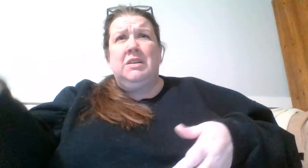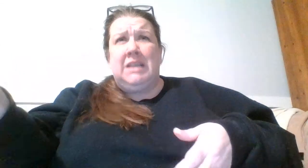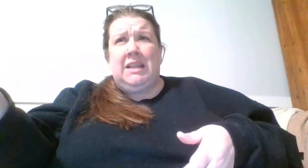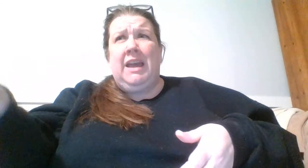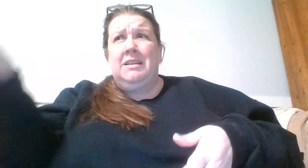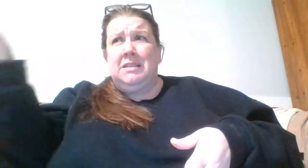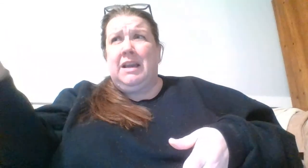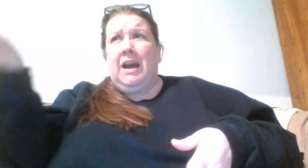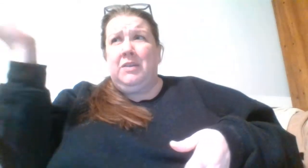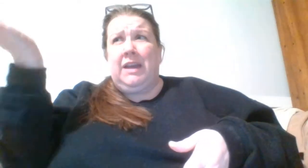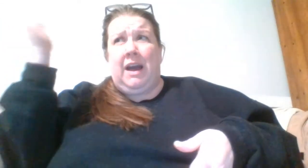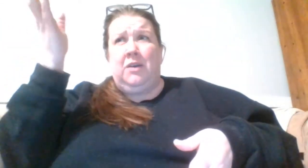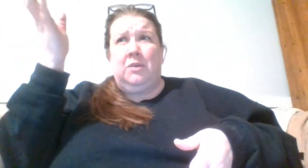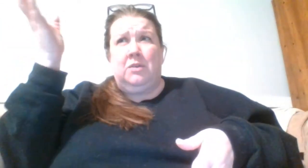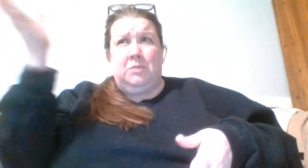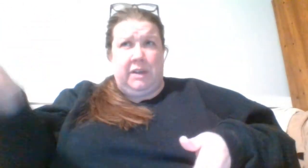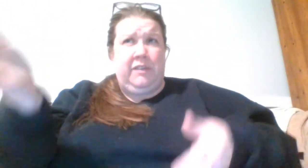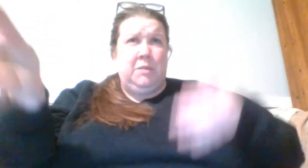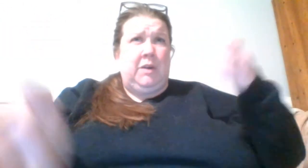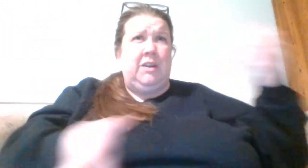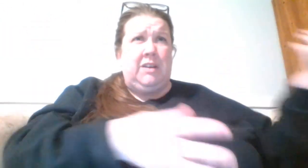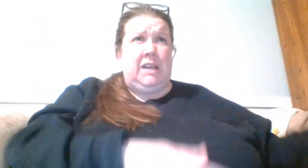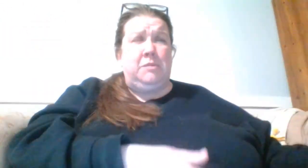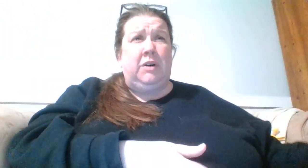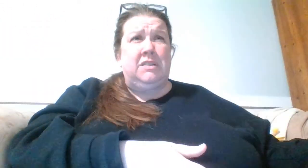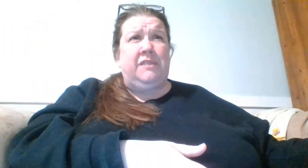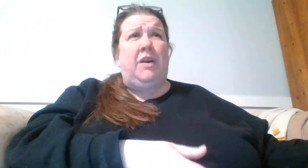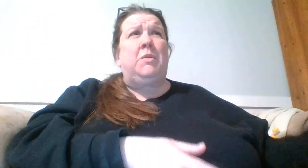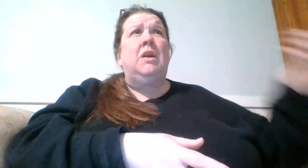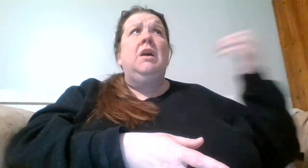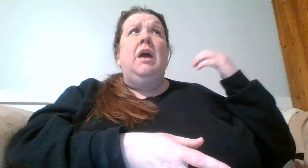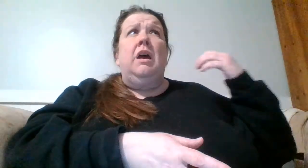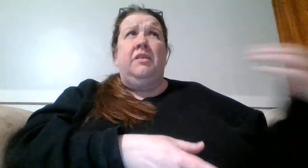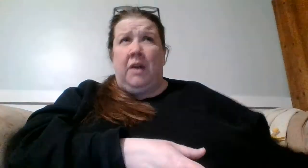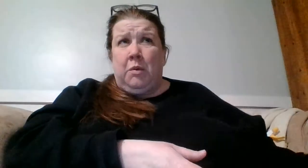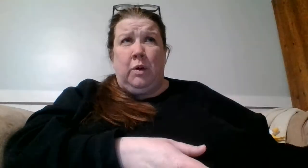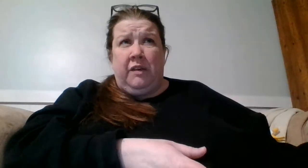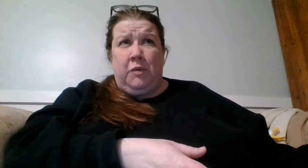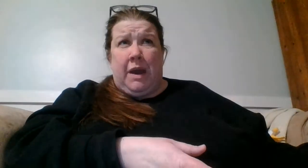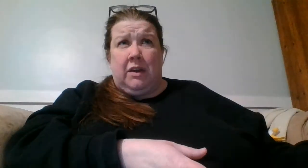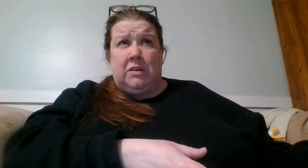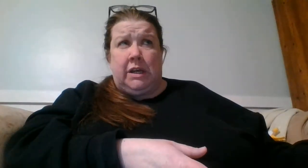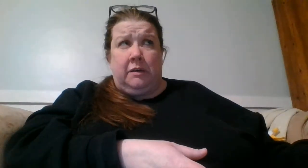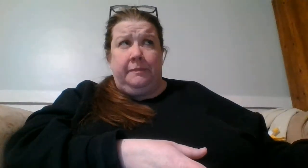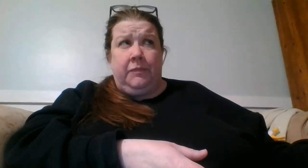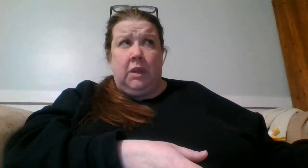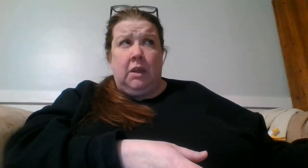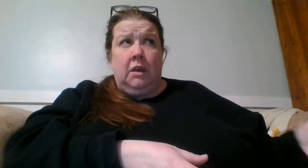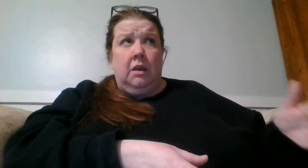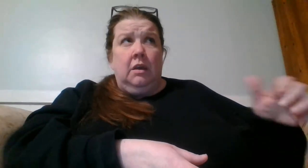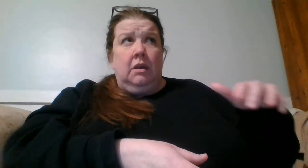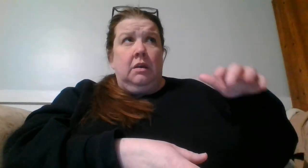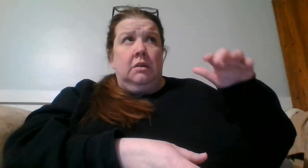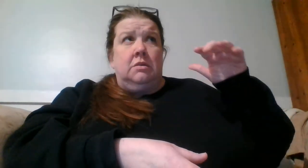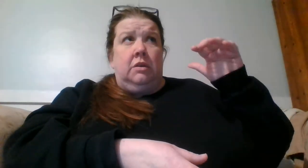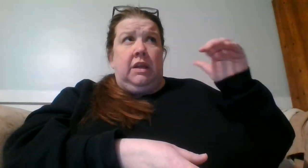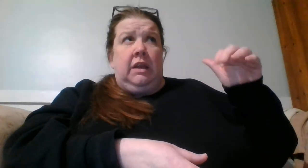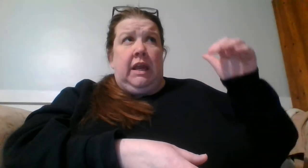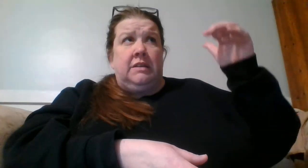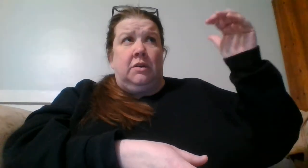can take the hay to the cow. And the cow will give you the milk. And you can take the milk to the farmer. And the farmer will give you back your tail. So, then he has to